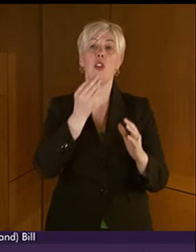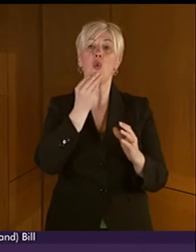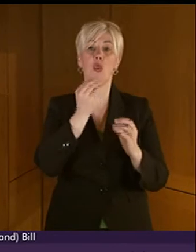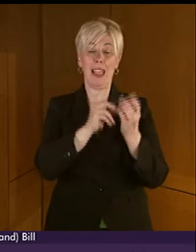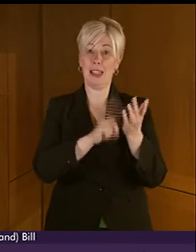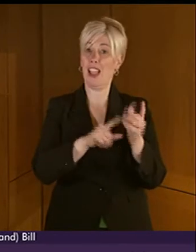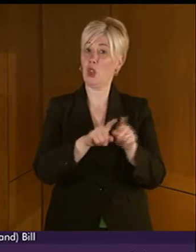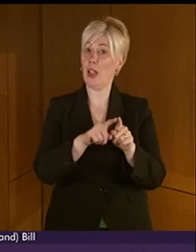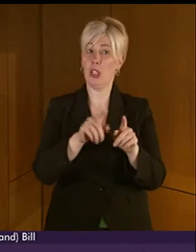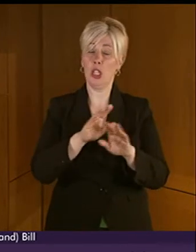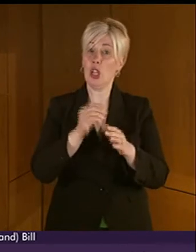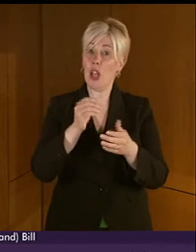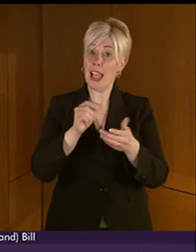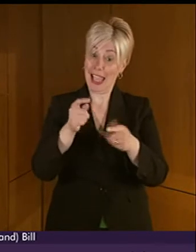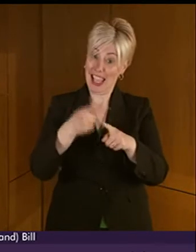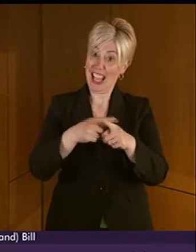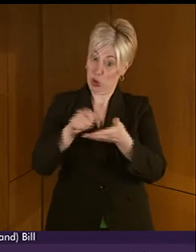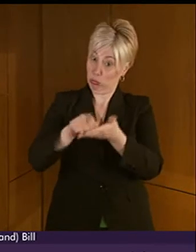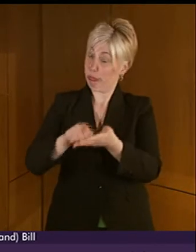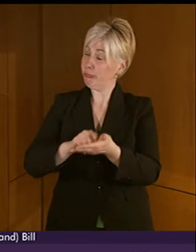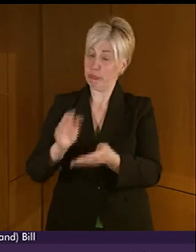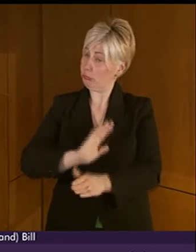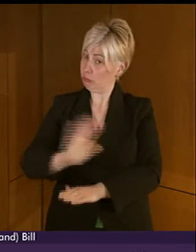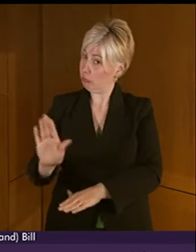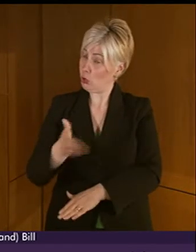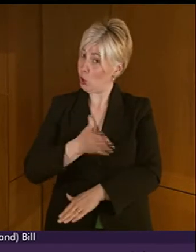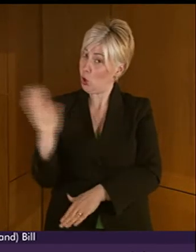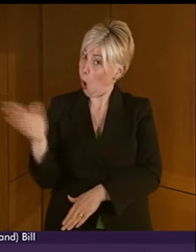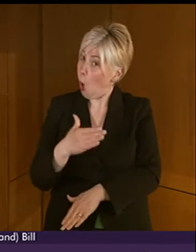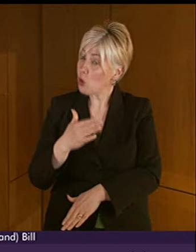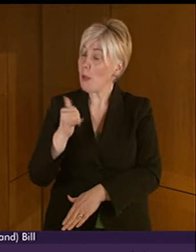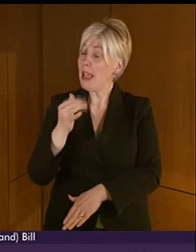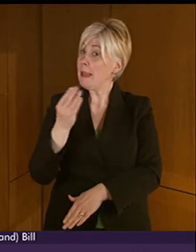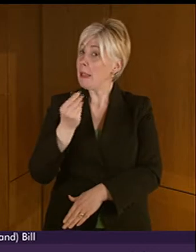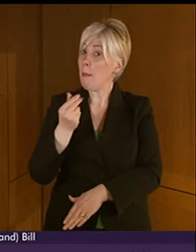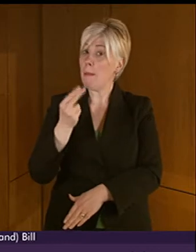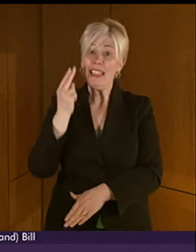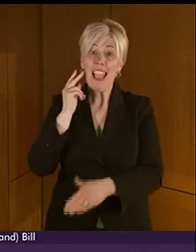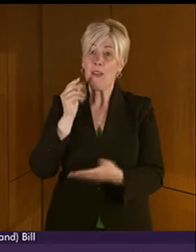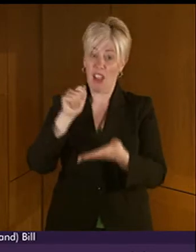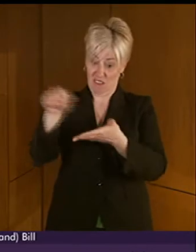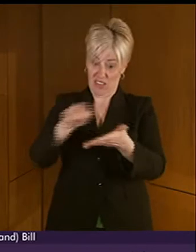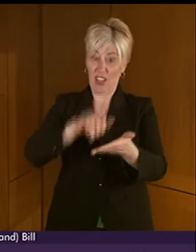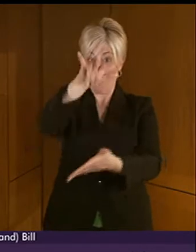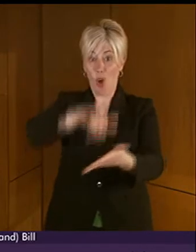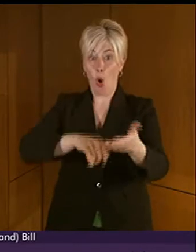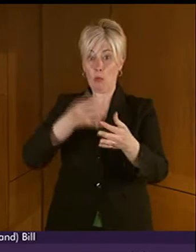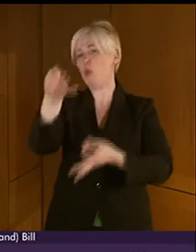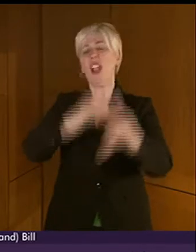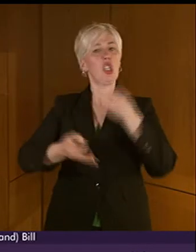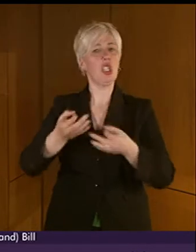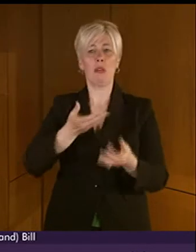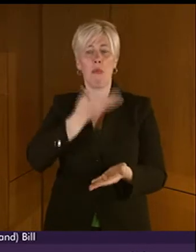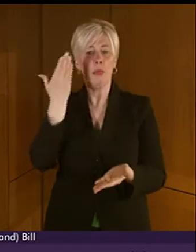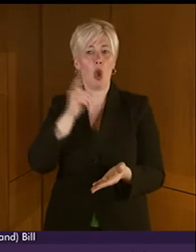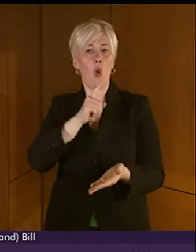written English and so perhaps not able to complete the census form. It's estimated